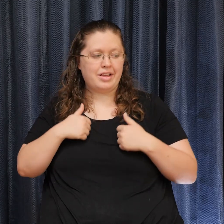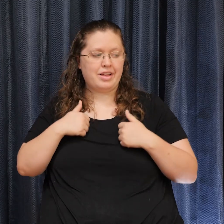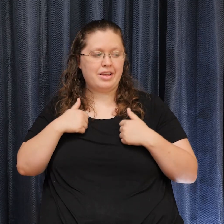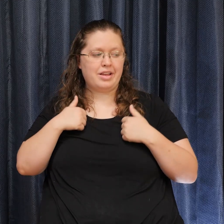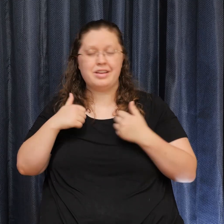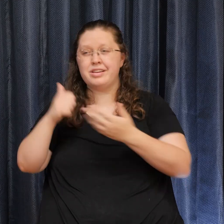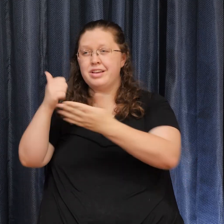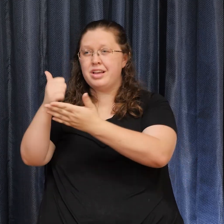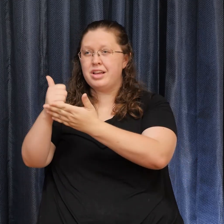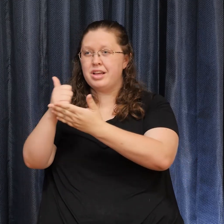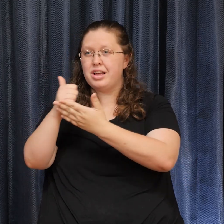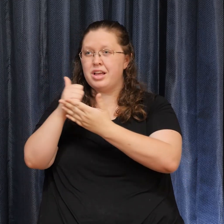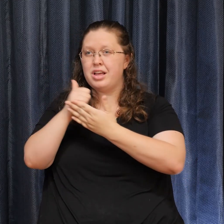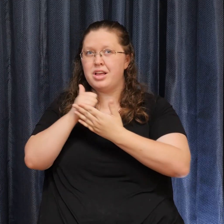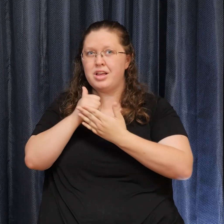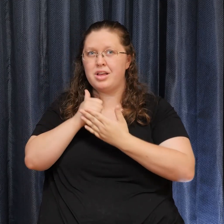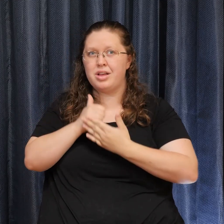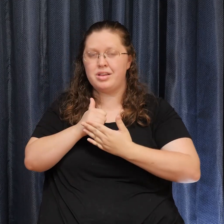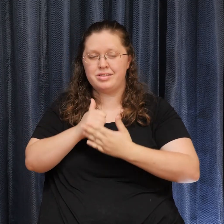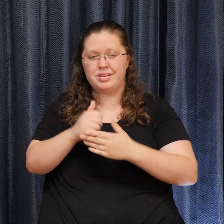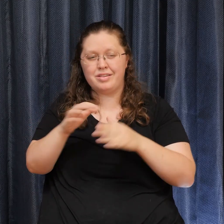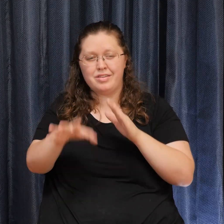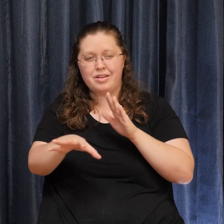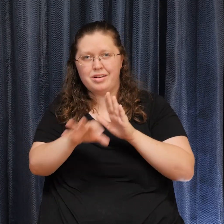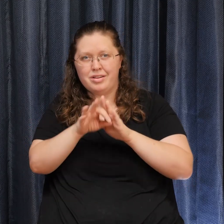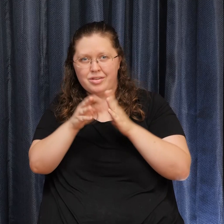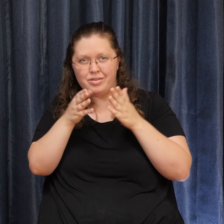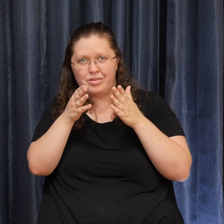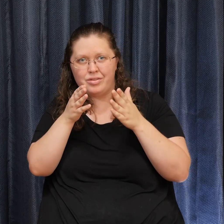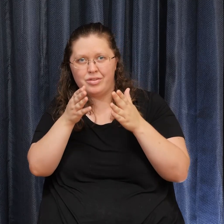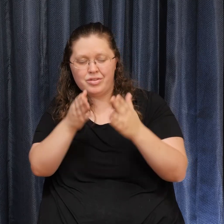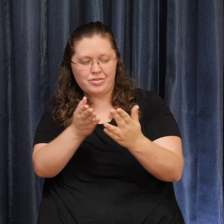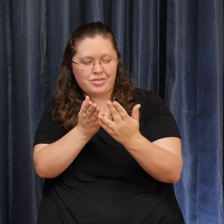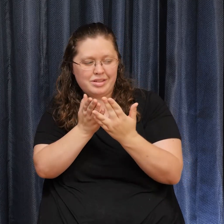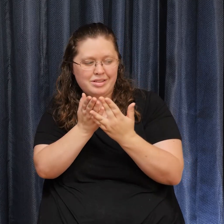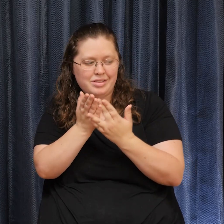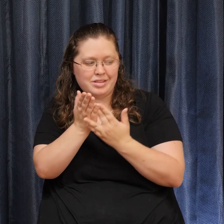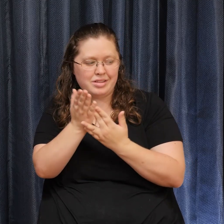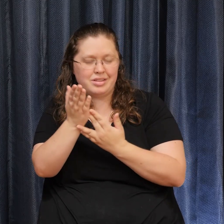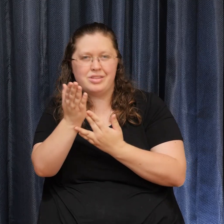our way in the darkest night.